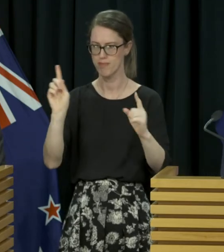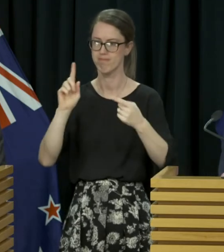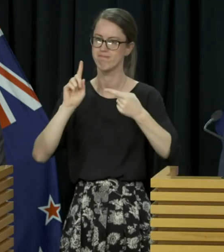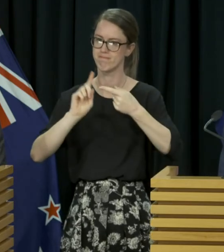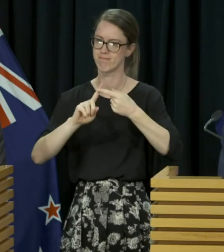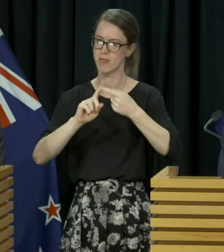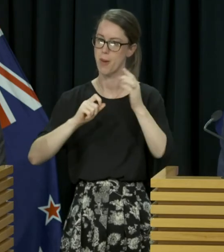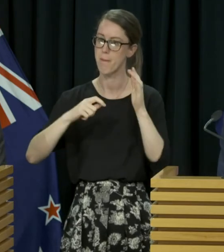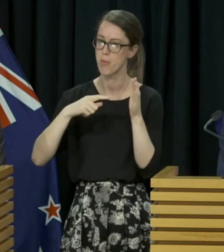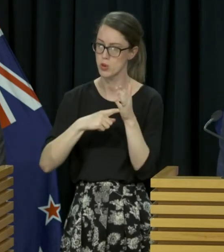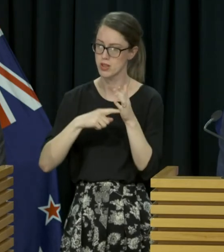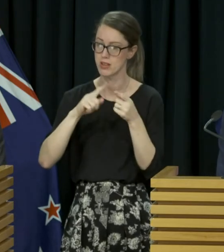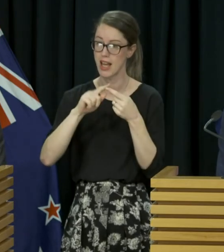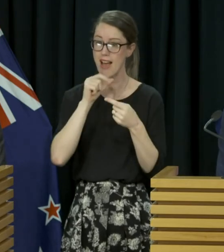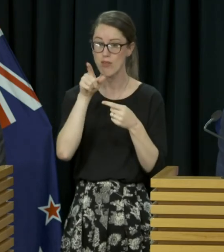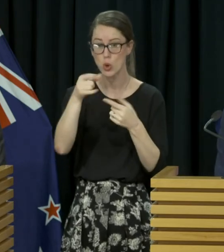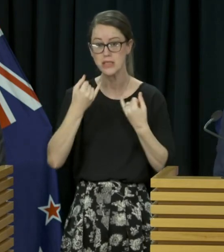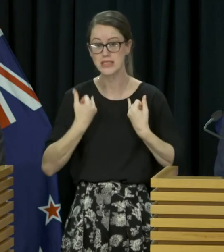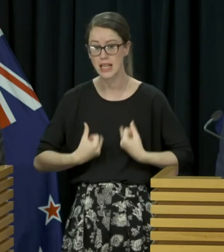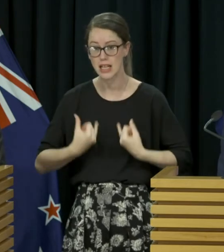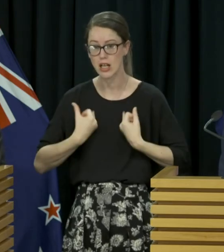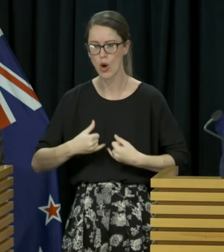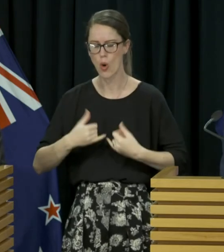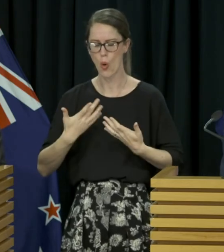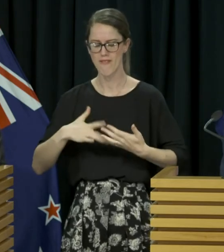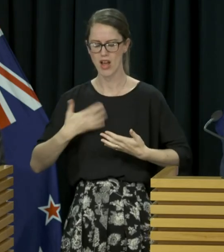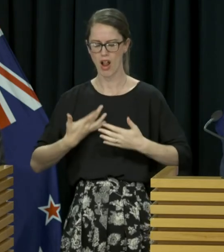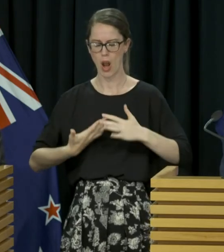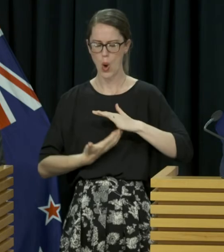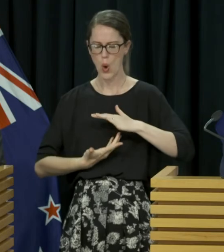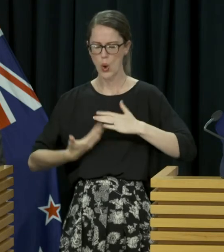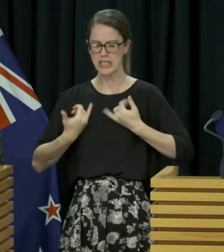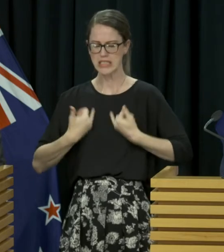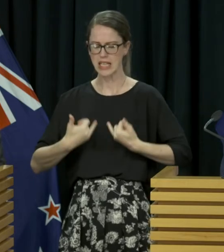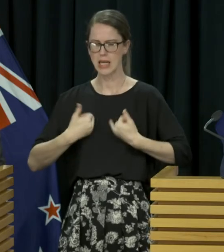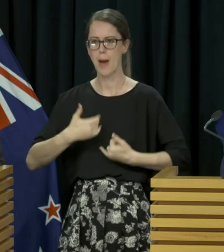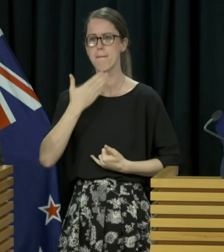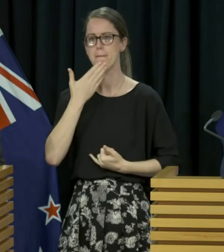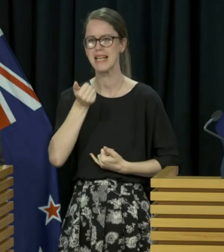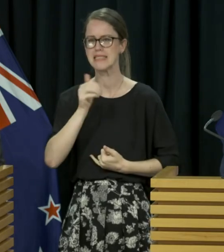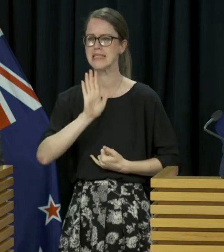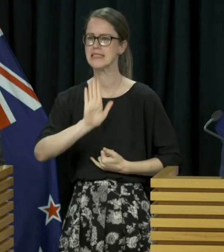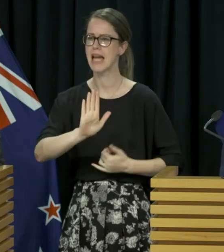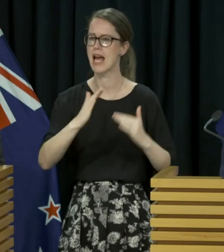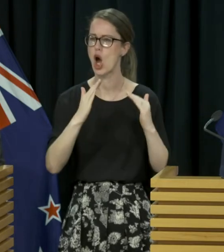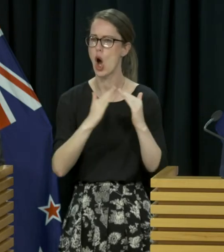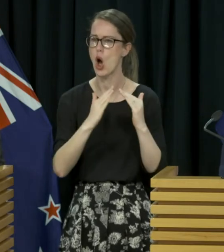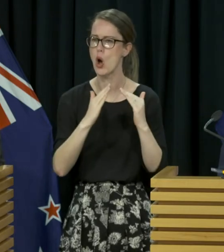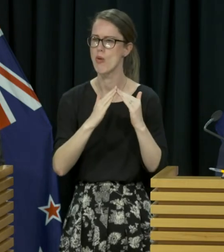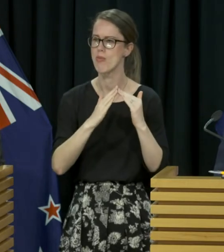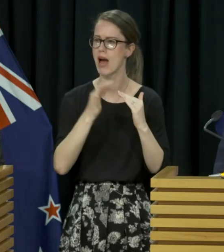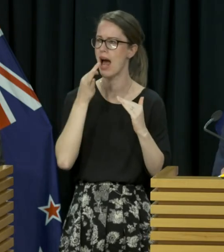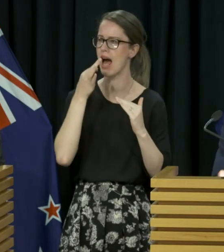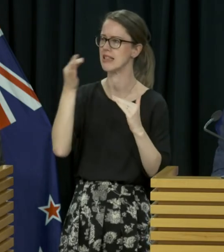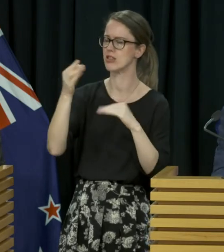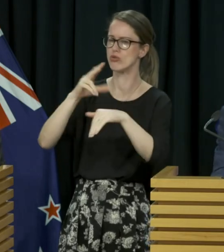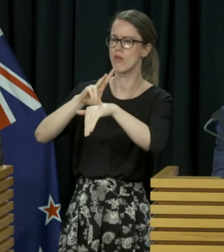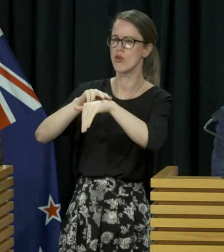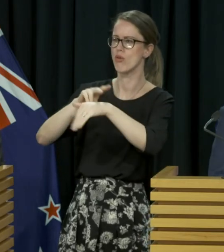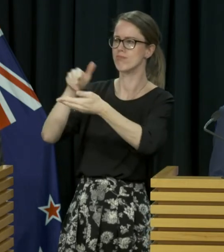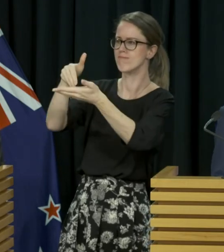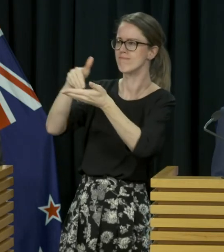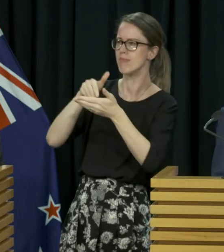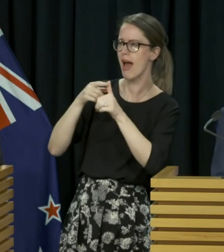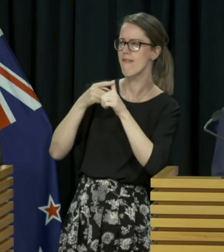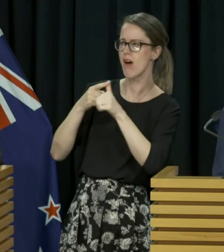foremost, if you are sick or you are showing symptoms, please stay home and seek medical advice.